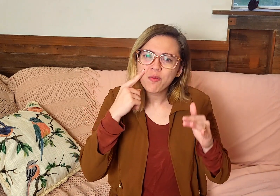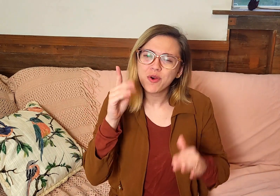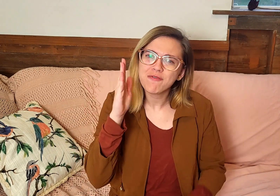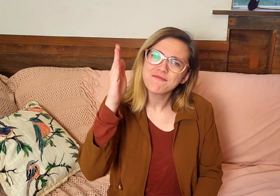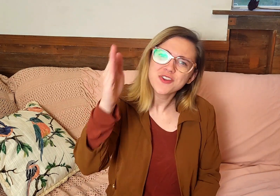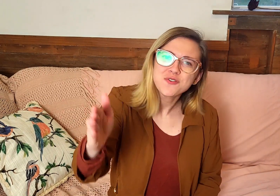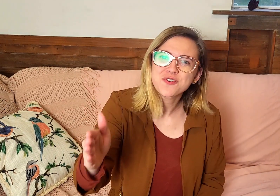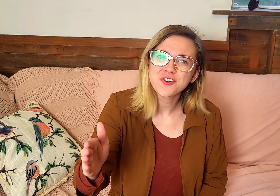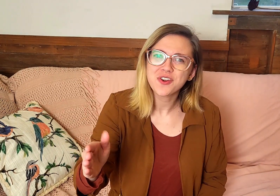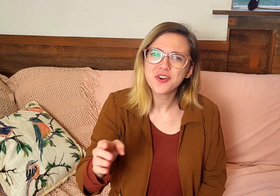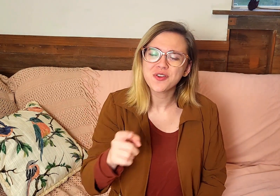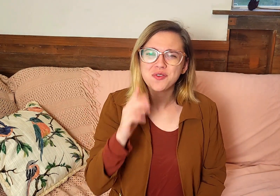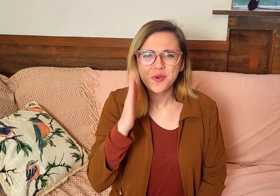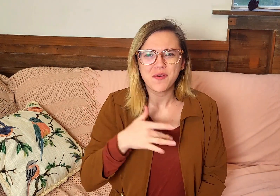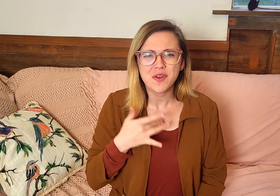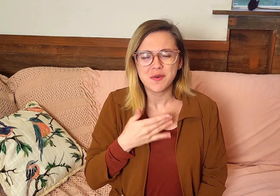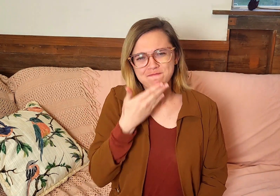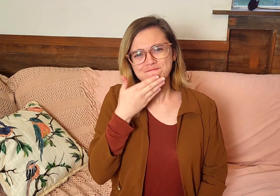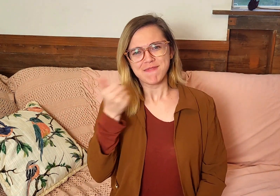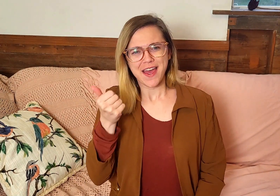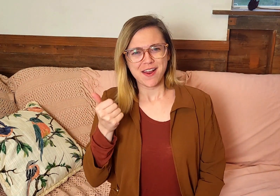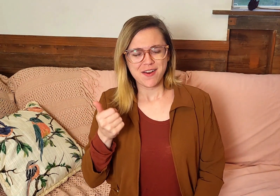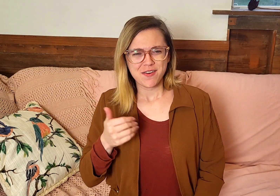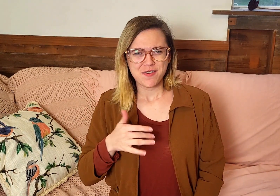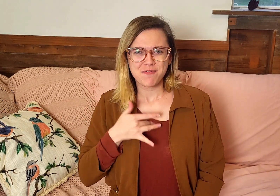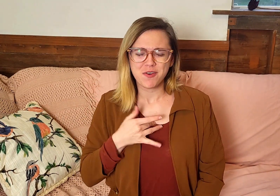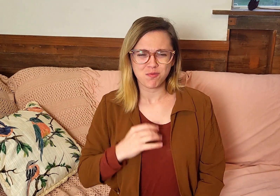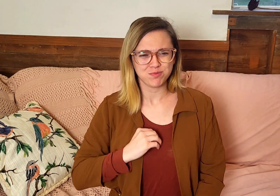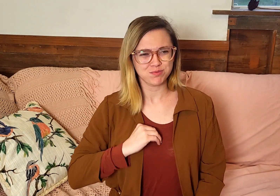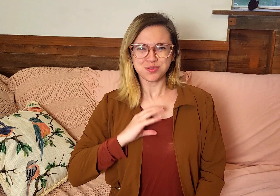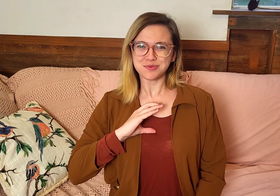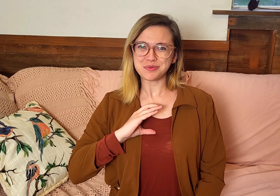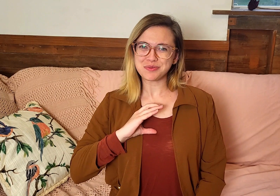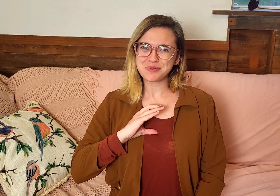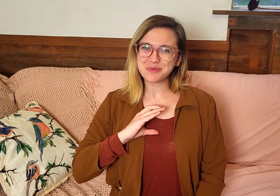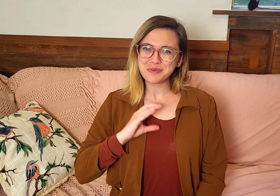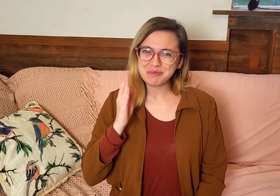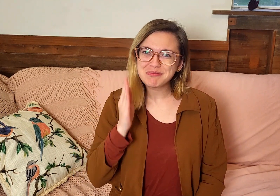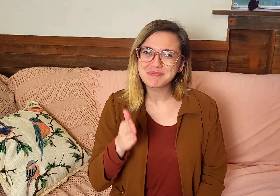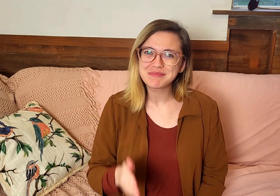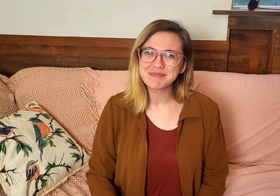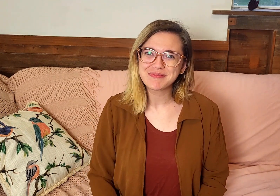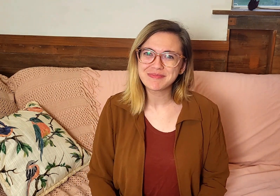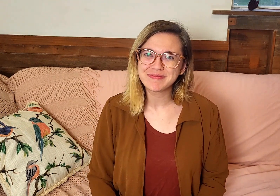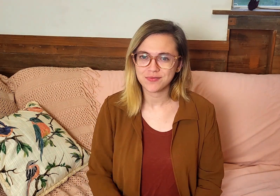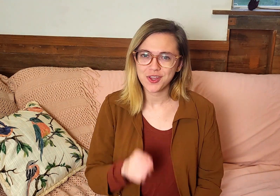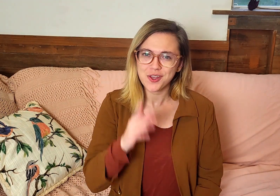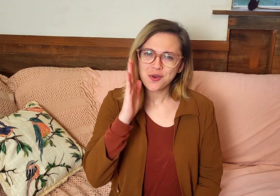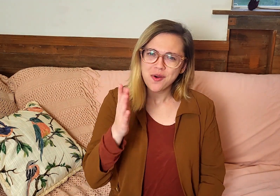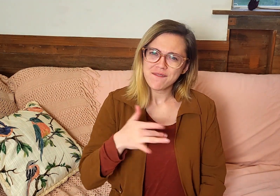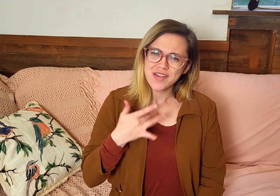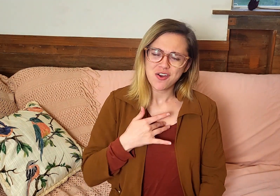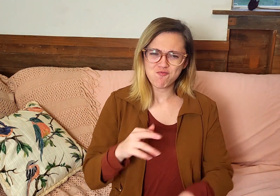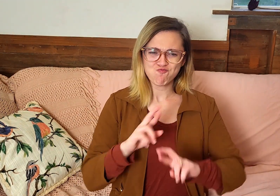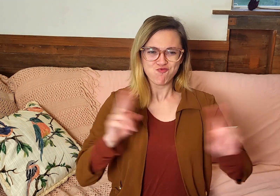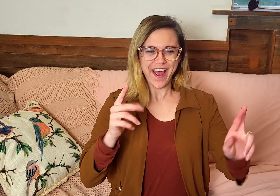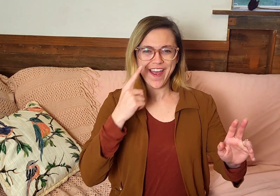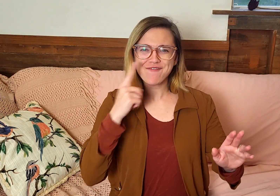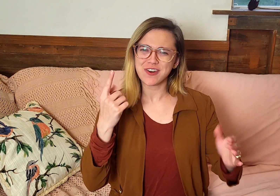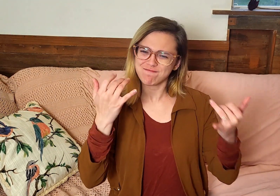and hope for the future. You will feel better. You will feel embolstered. And you will also feel